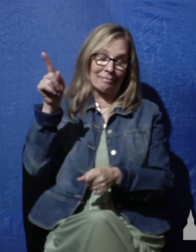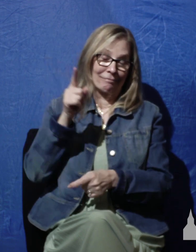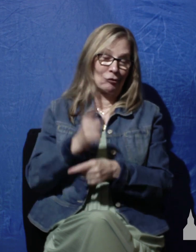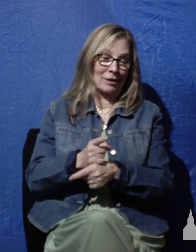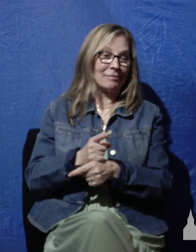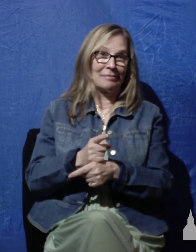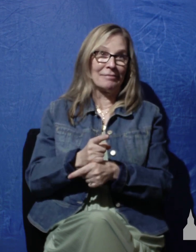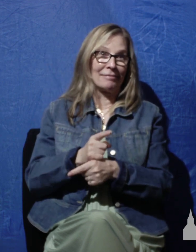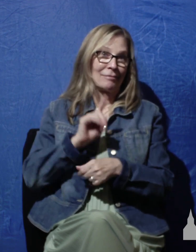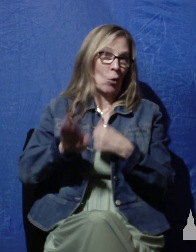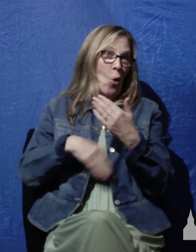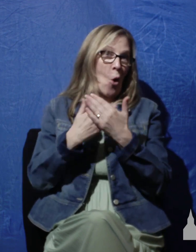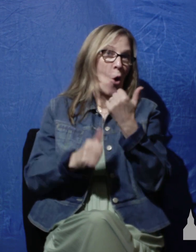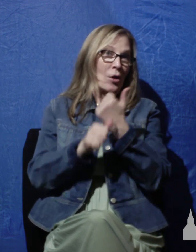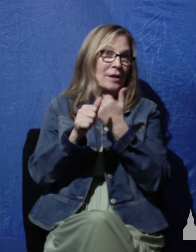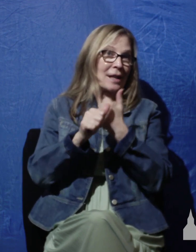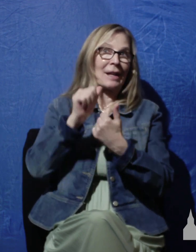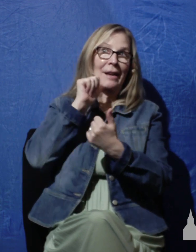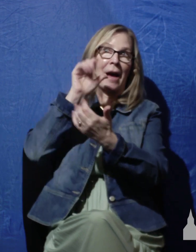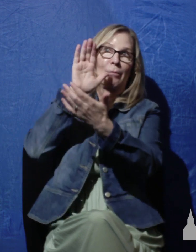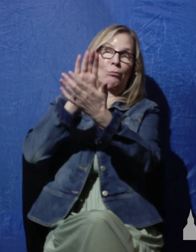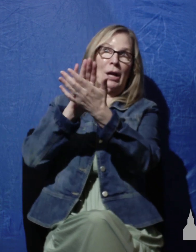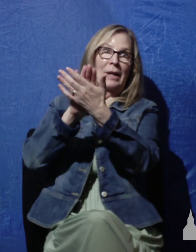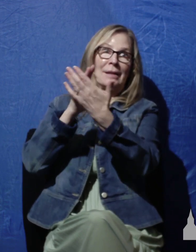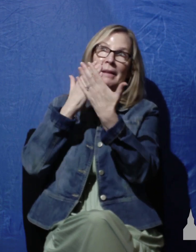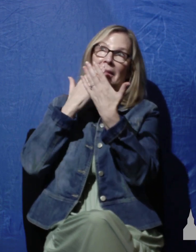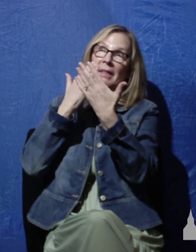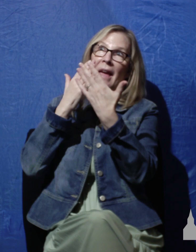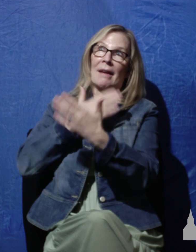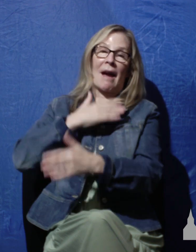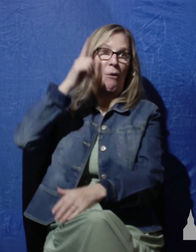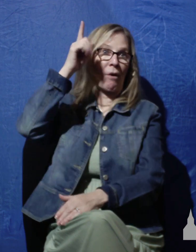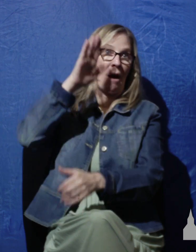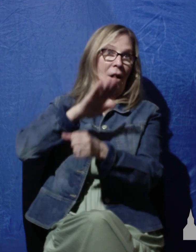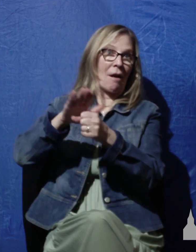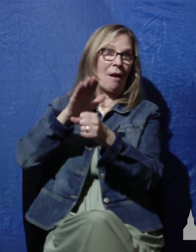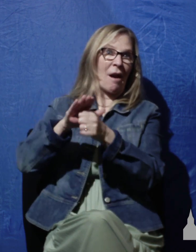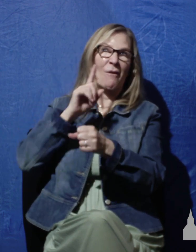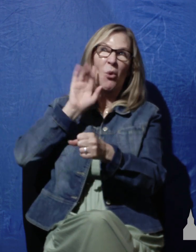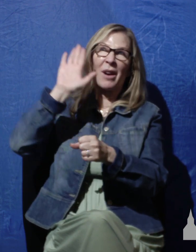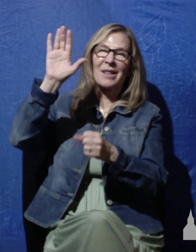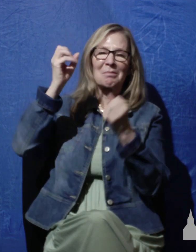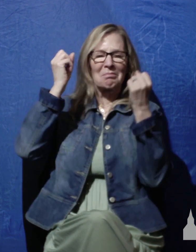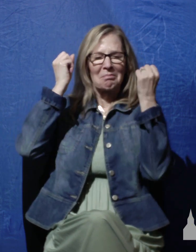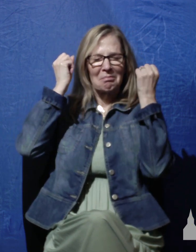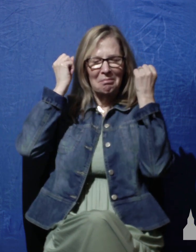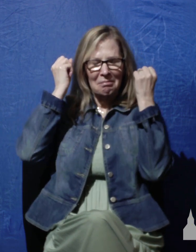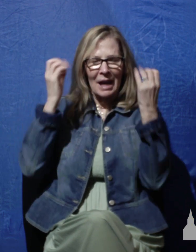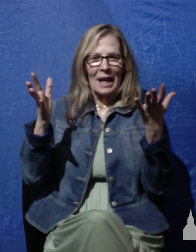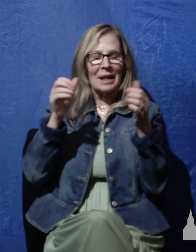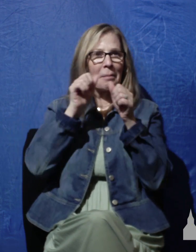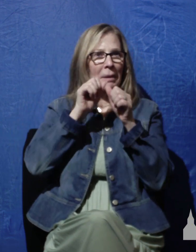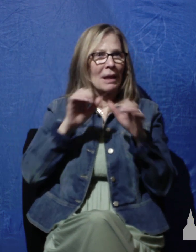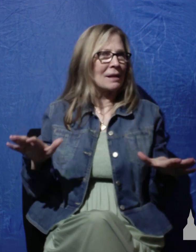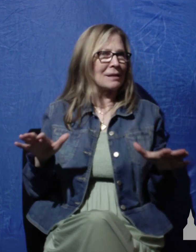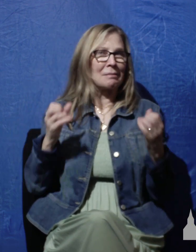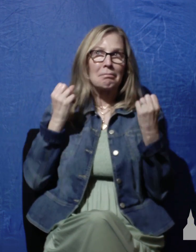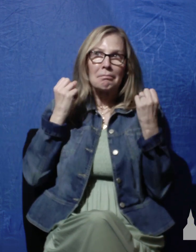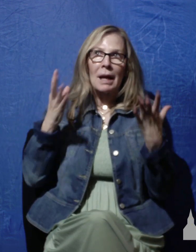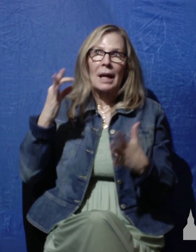We're all in danger of not praising and not thanking our God enough for his many blessings, for his many benefits, in our lives. And